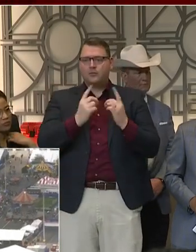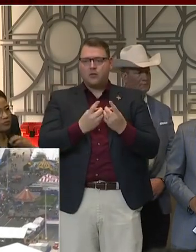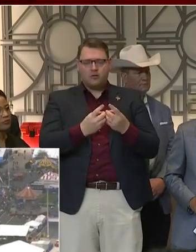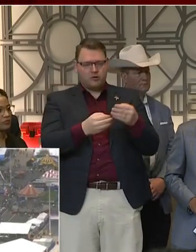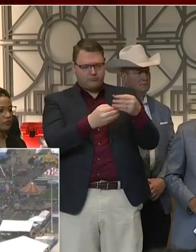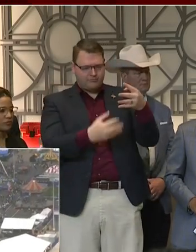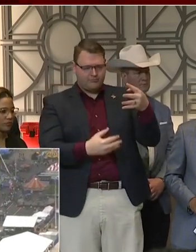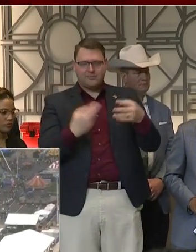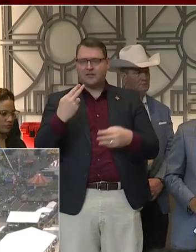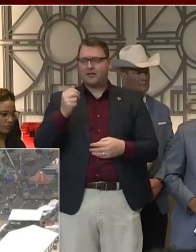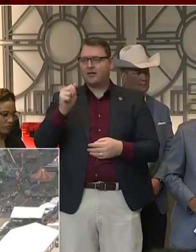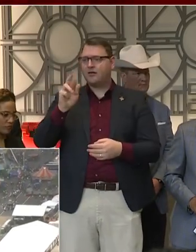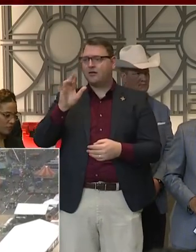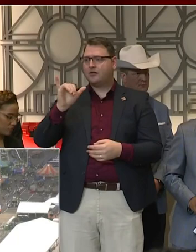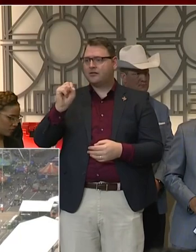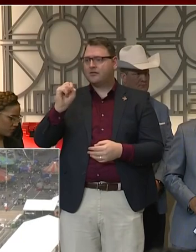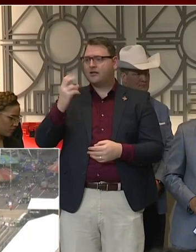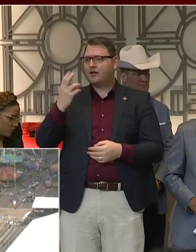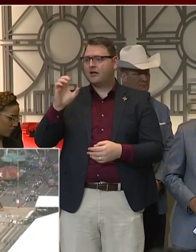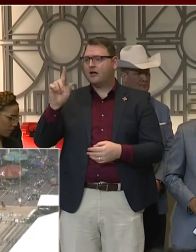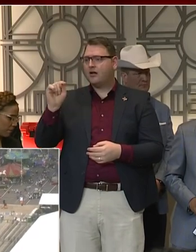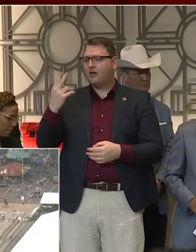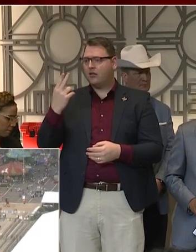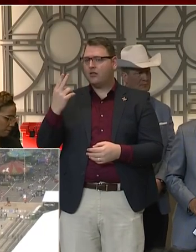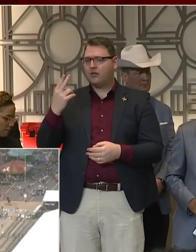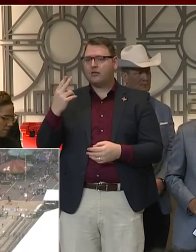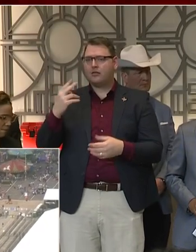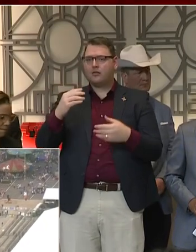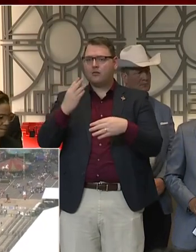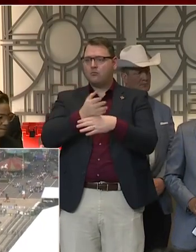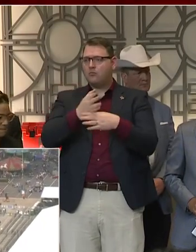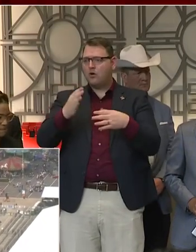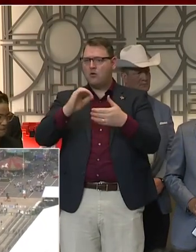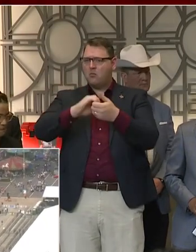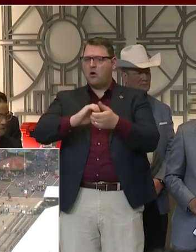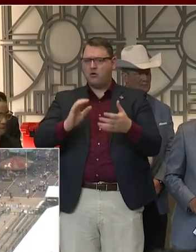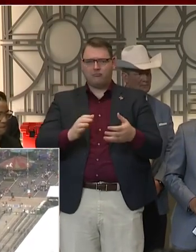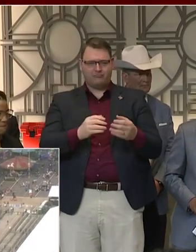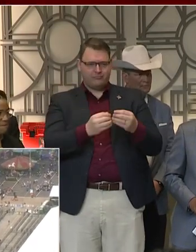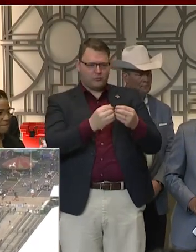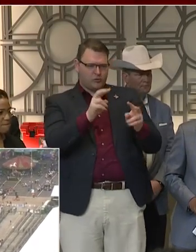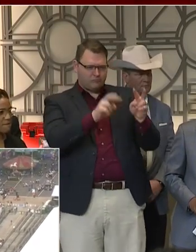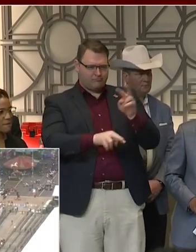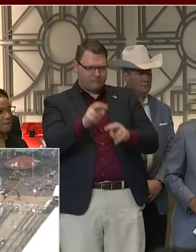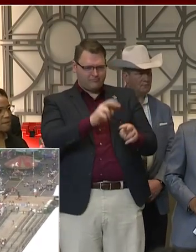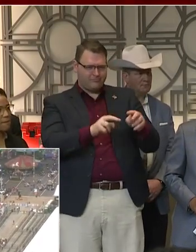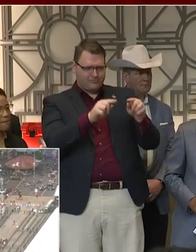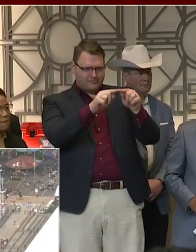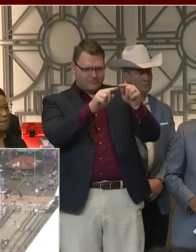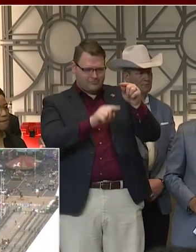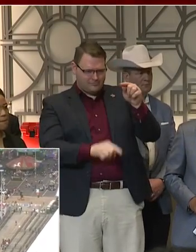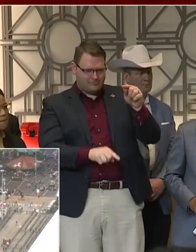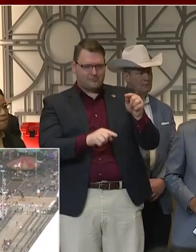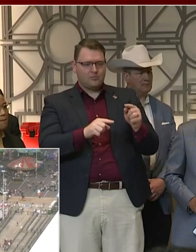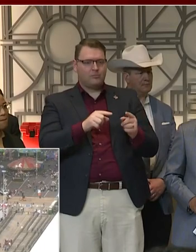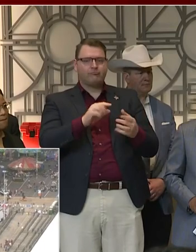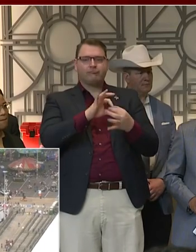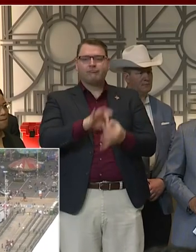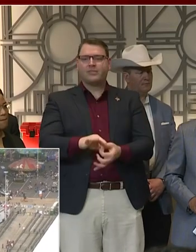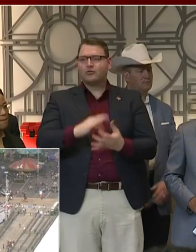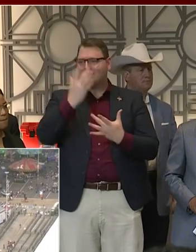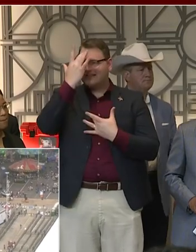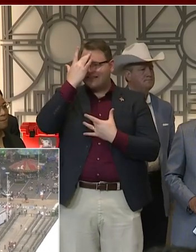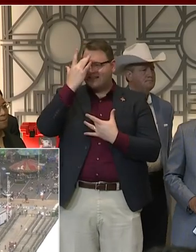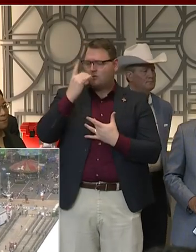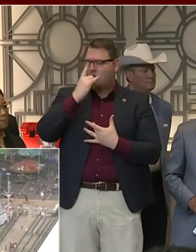Health partner that's also information for clinical questions that may be coming up from the public. So between those